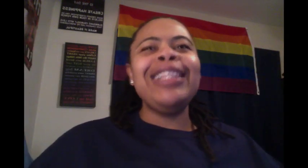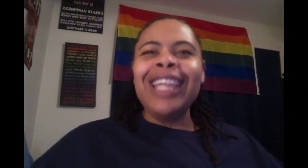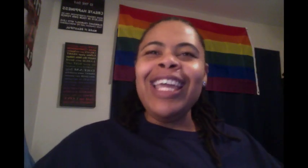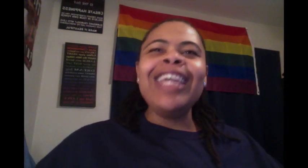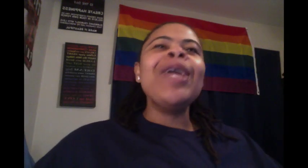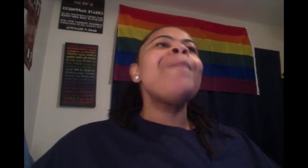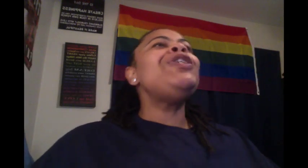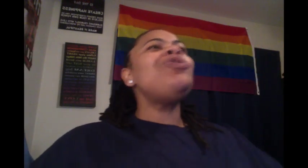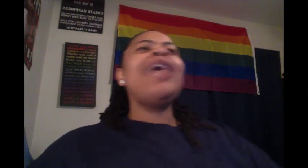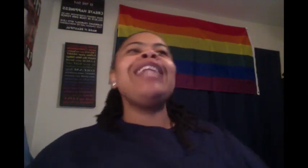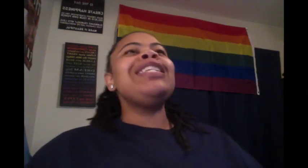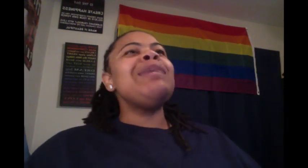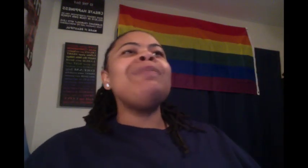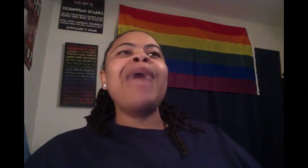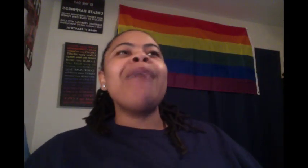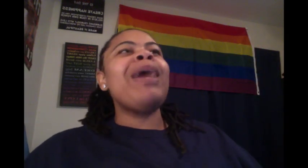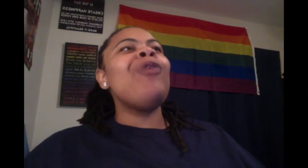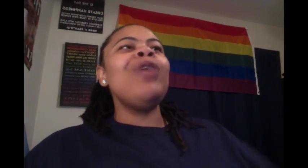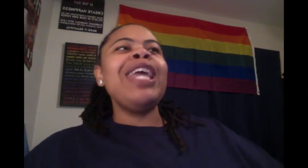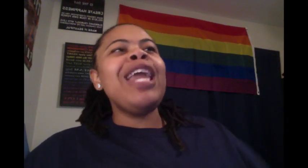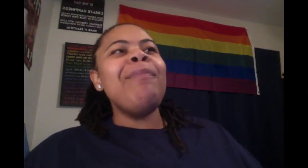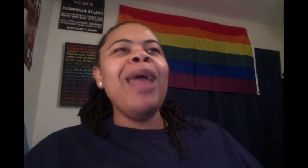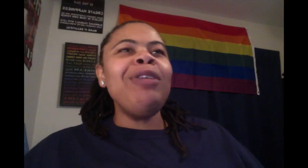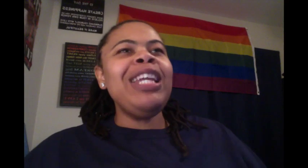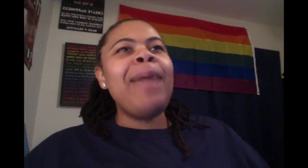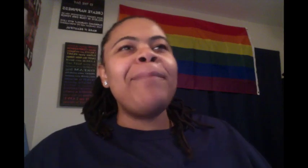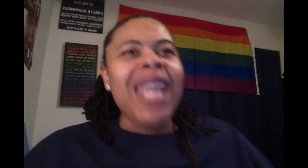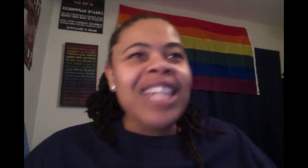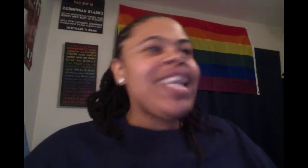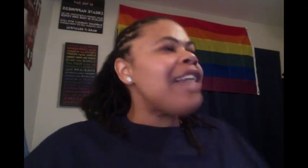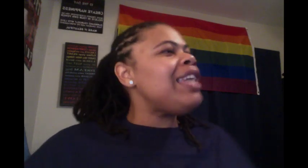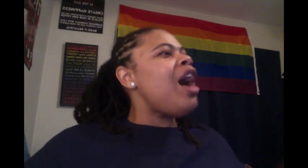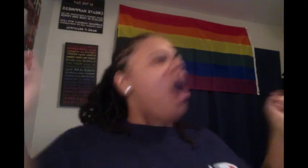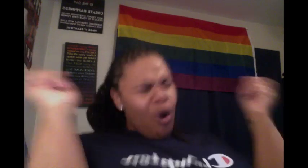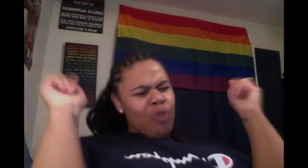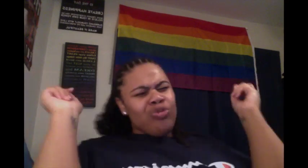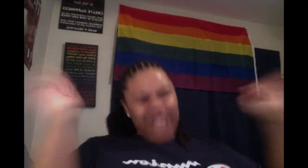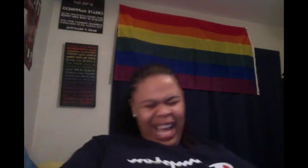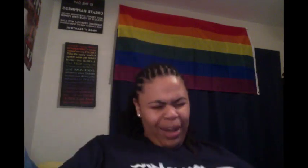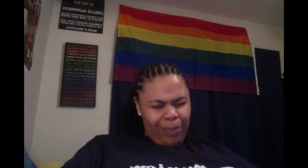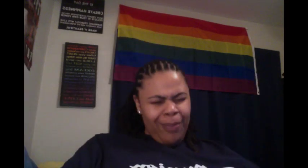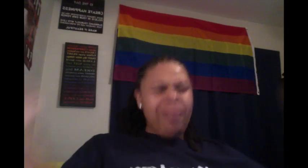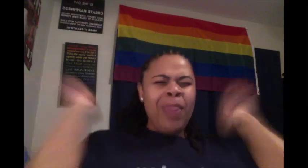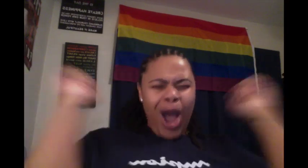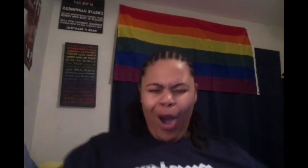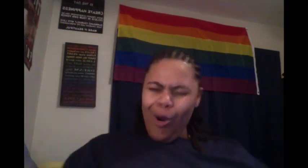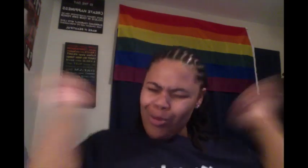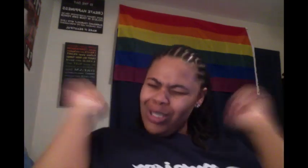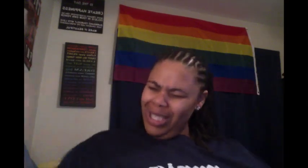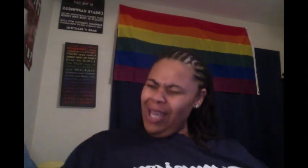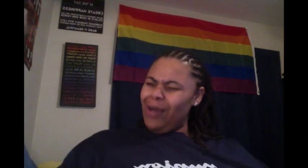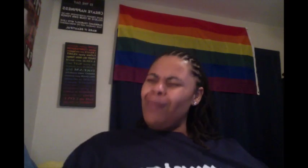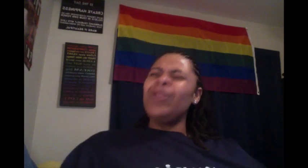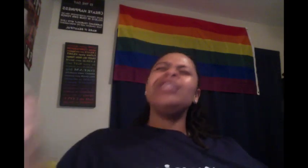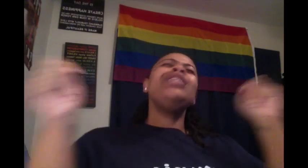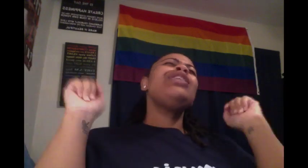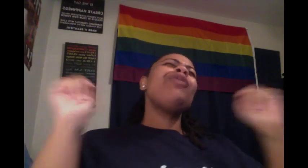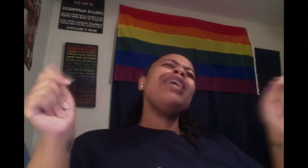thing, but you ain't had to give me back by going ahead and marrying that bitch. I said, hold up, hold up. So either